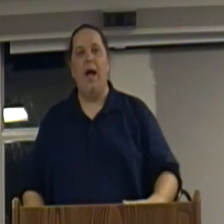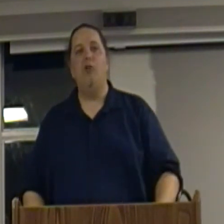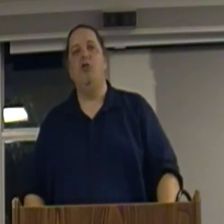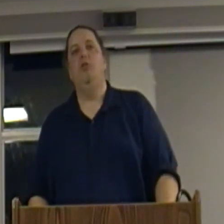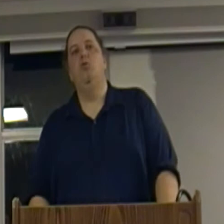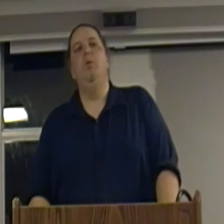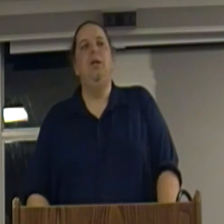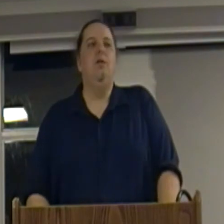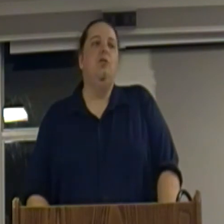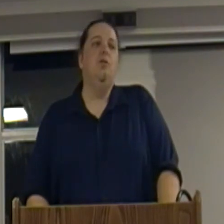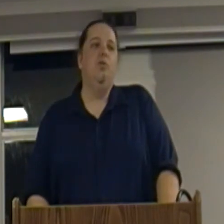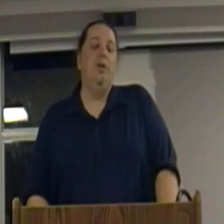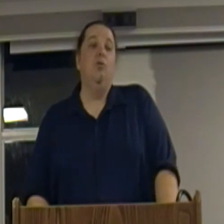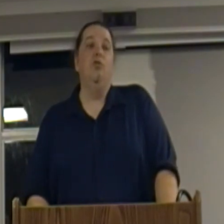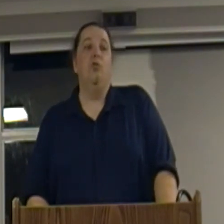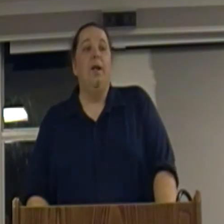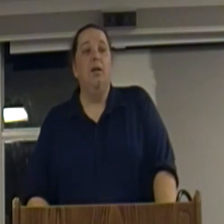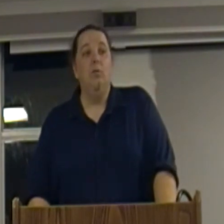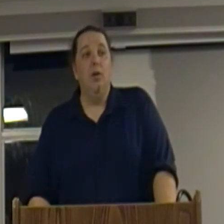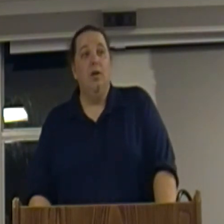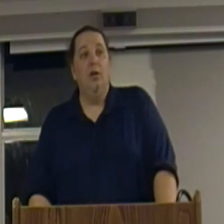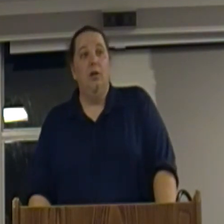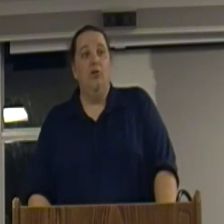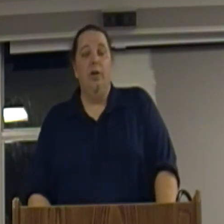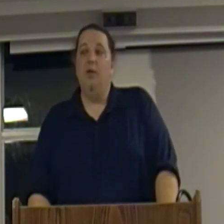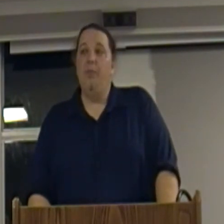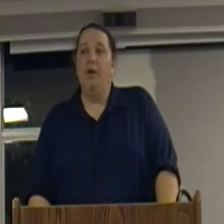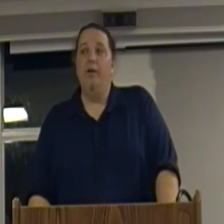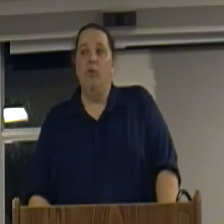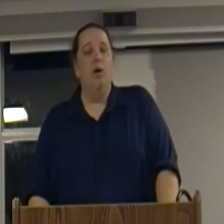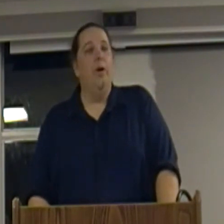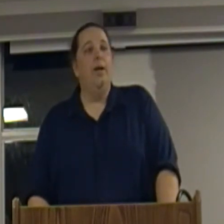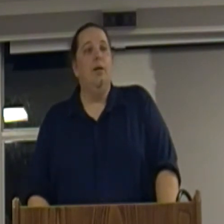crash. And he says, what we need to do is we need to restrain it during its period of runaway.